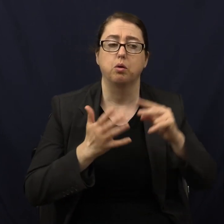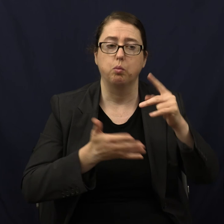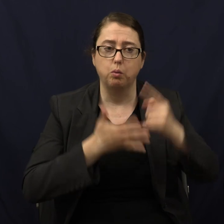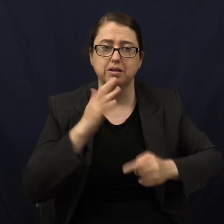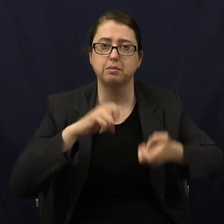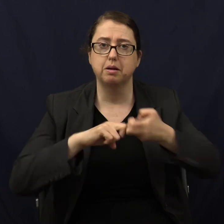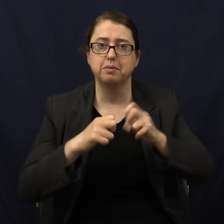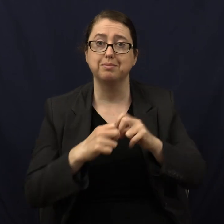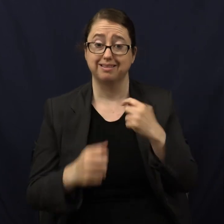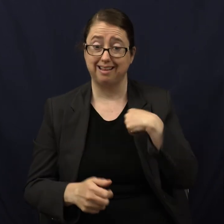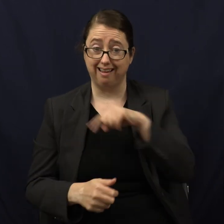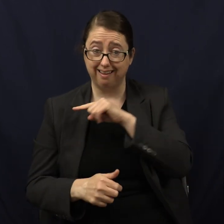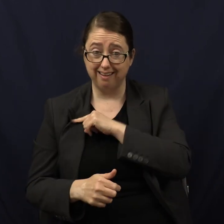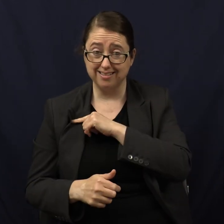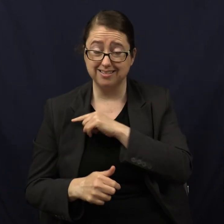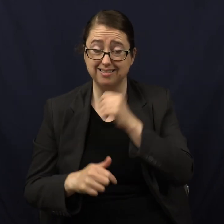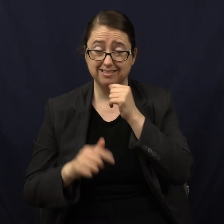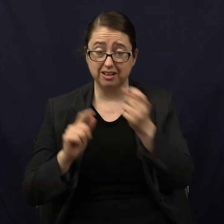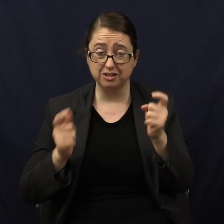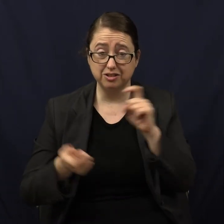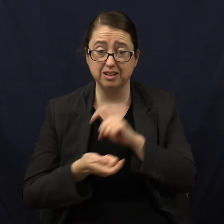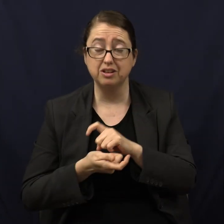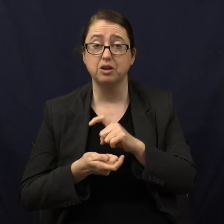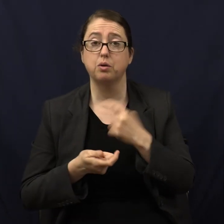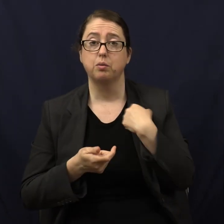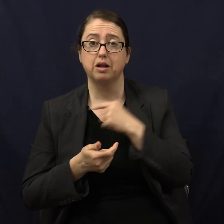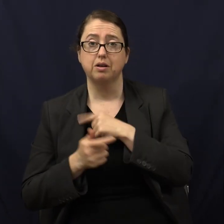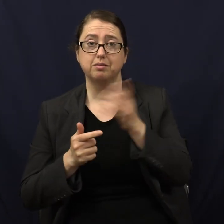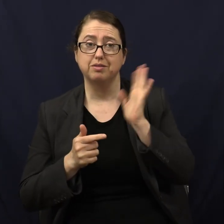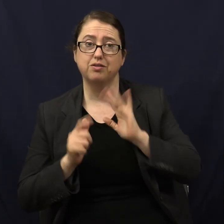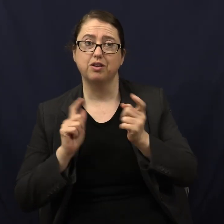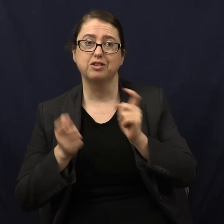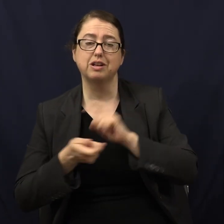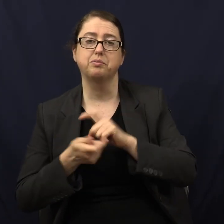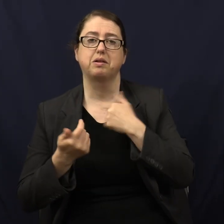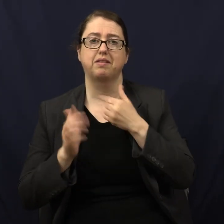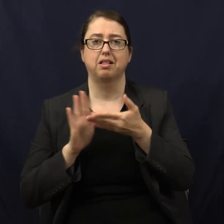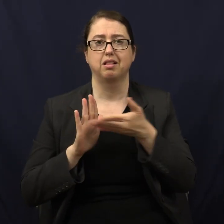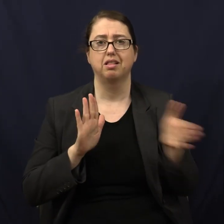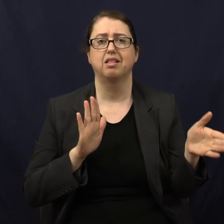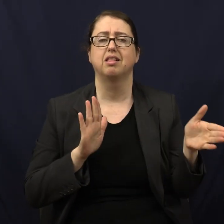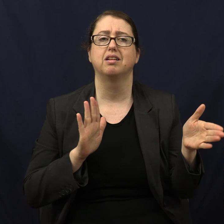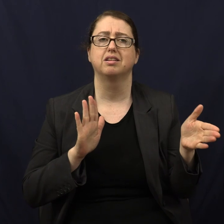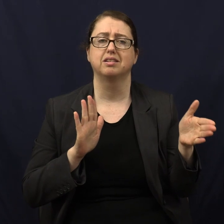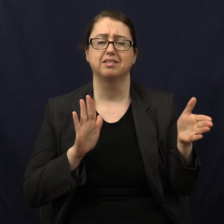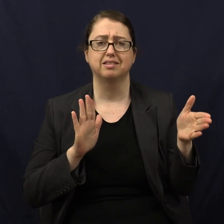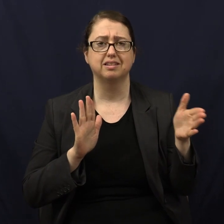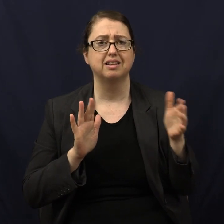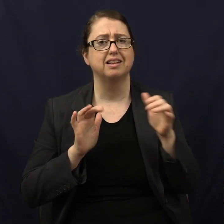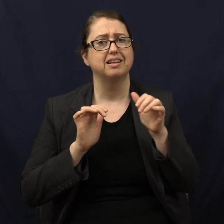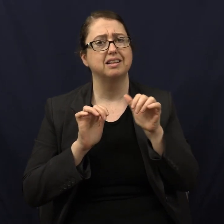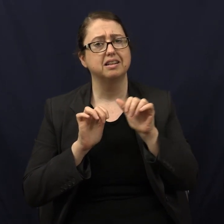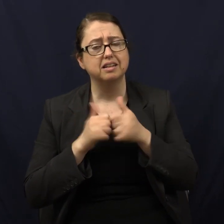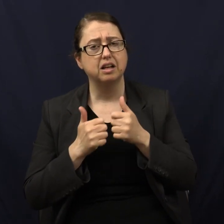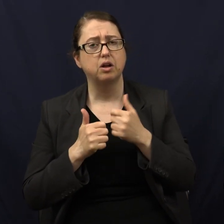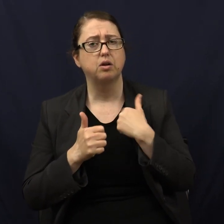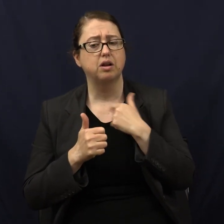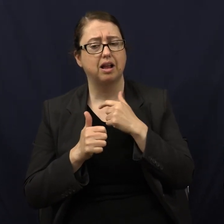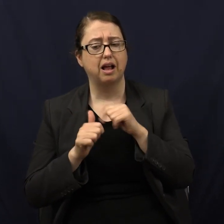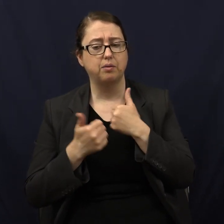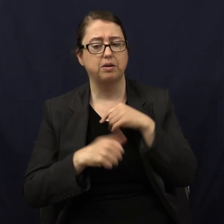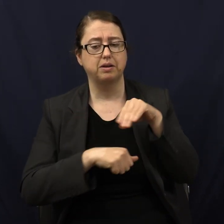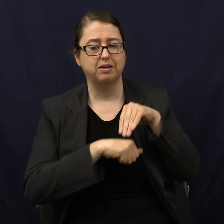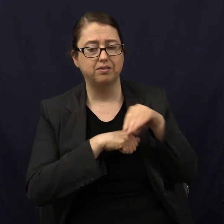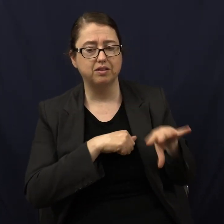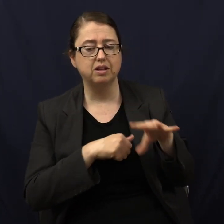Because of us who have never been converted and those who were once converted but who have backslidden. What influence would these unconsecrated members have on new